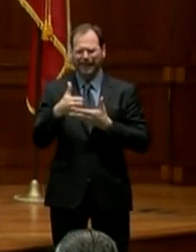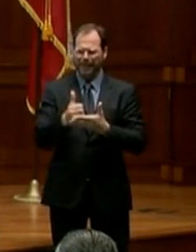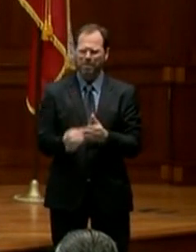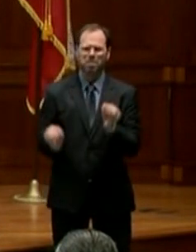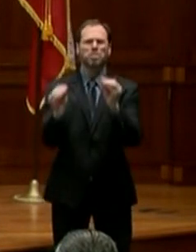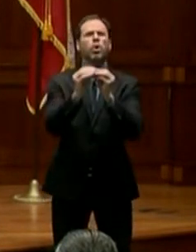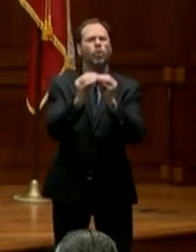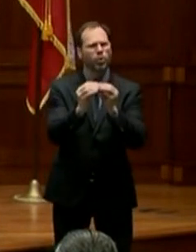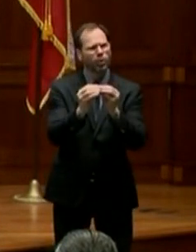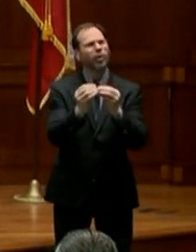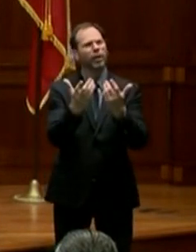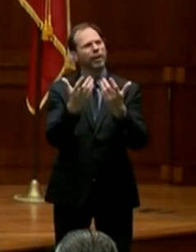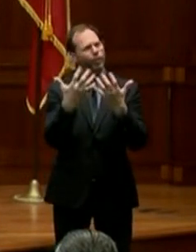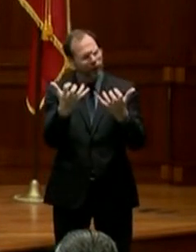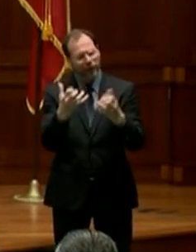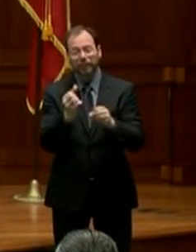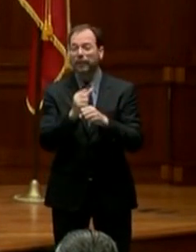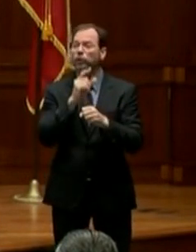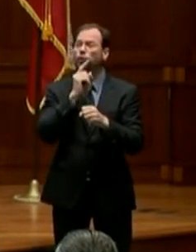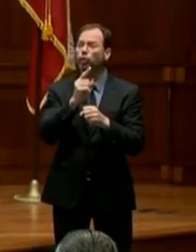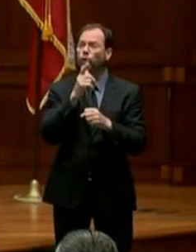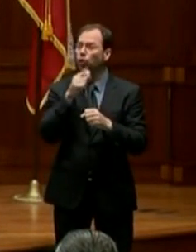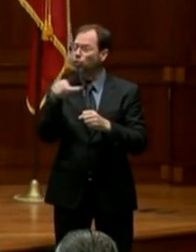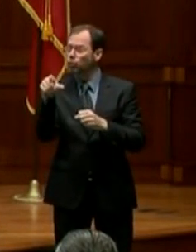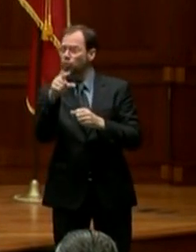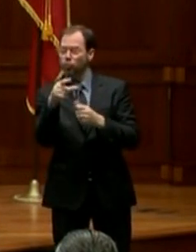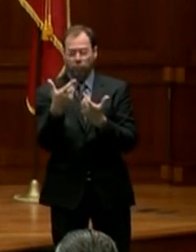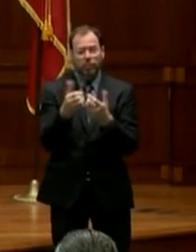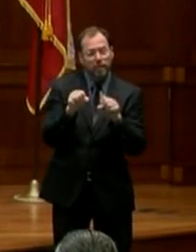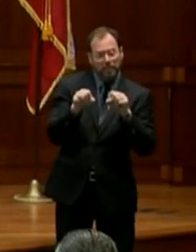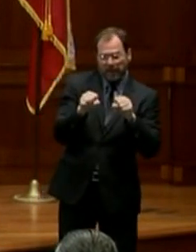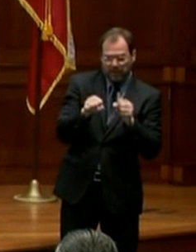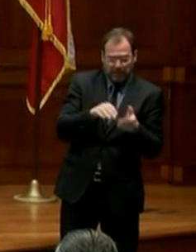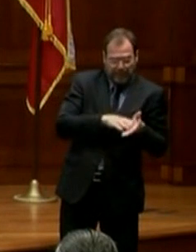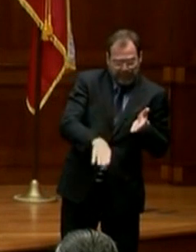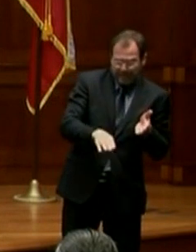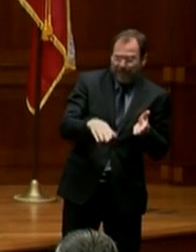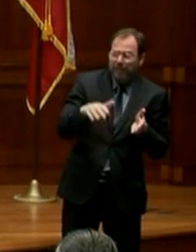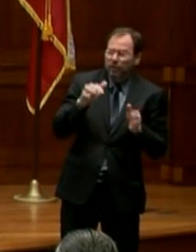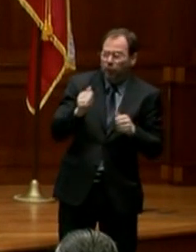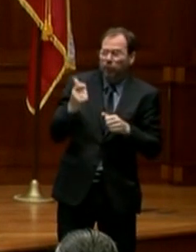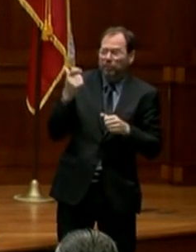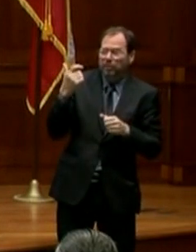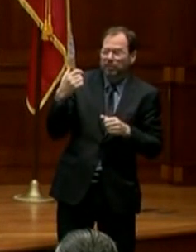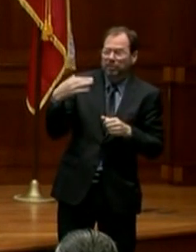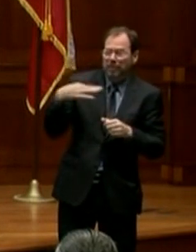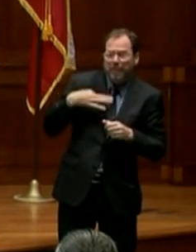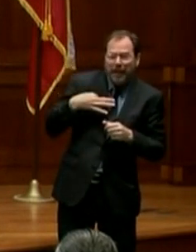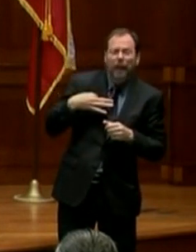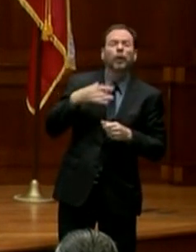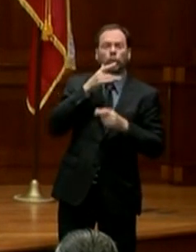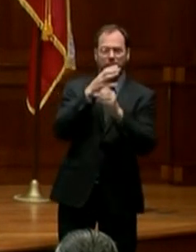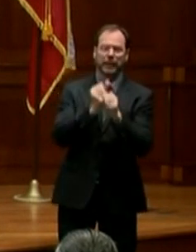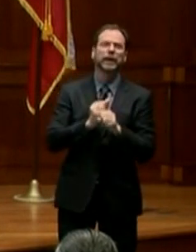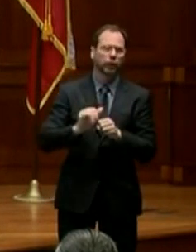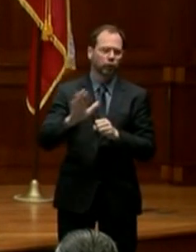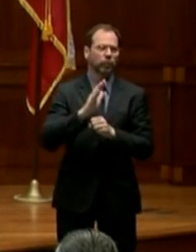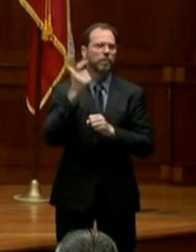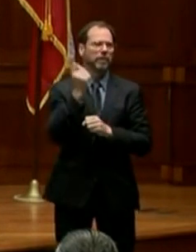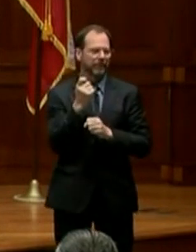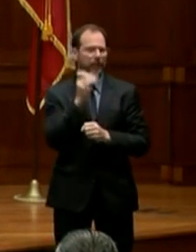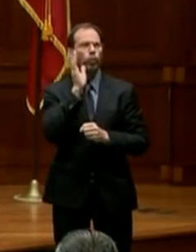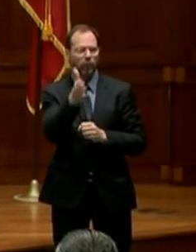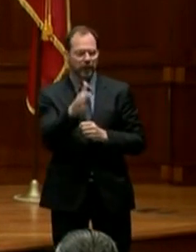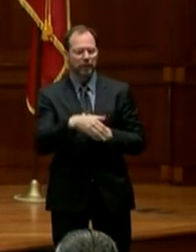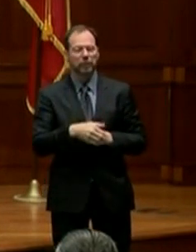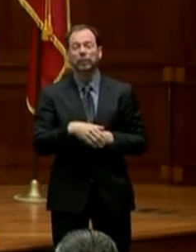ensure that everyone who may be eligible for unemployment benefits will receive those benefits. As a result,